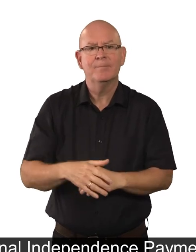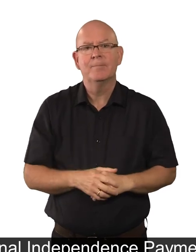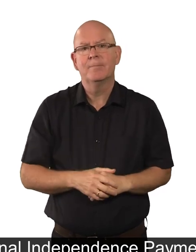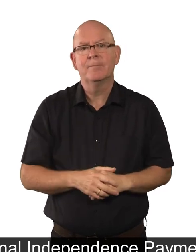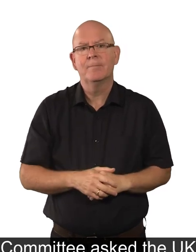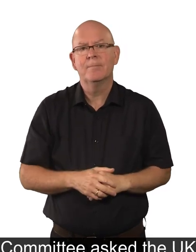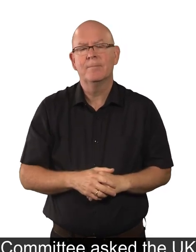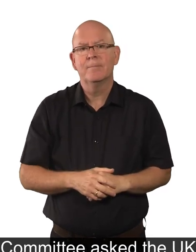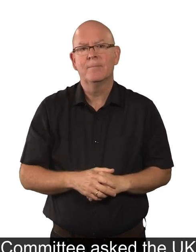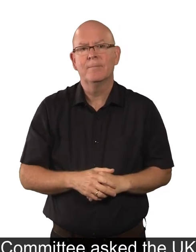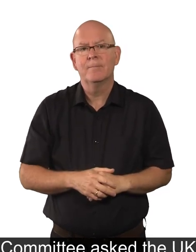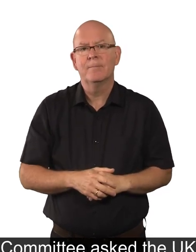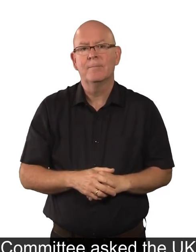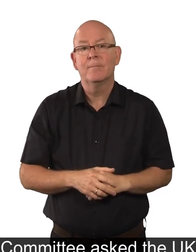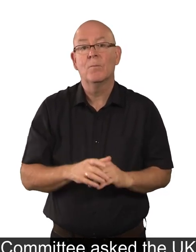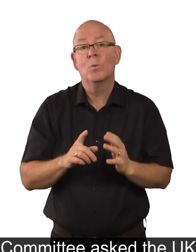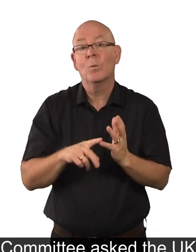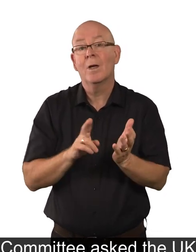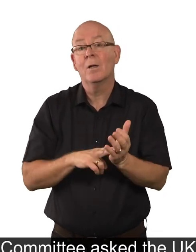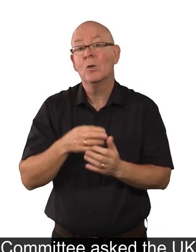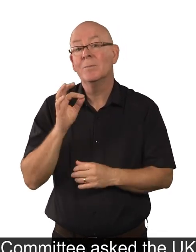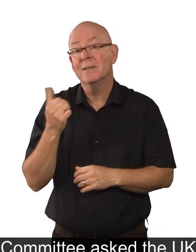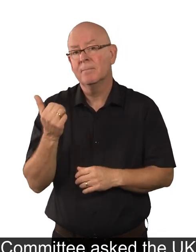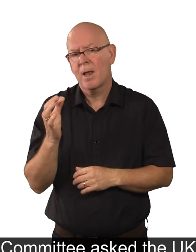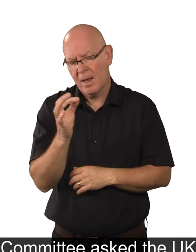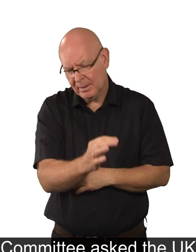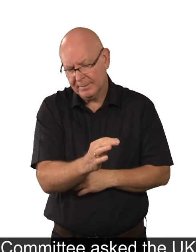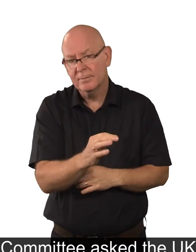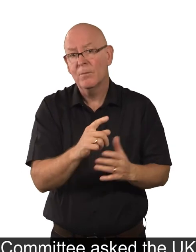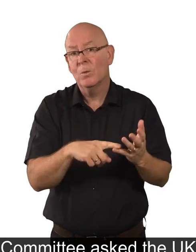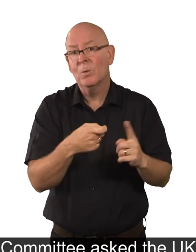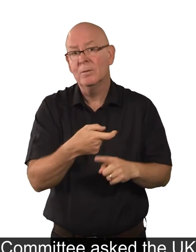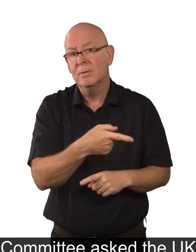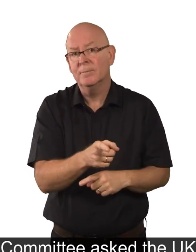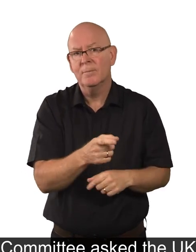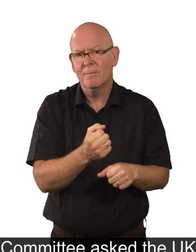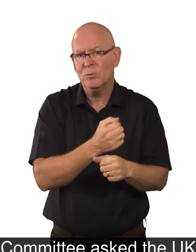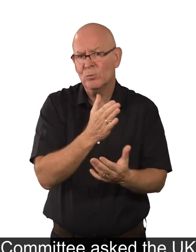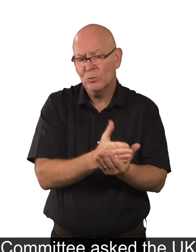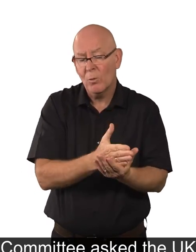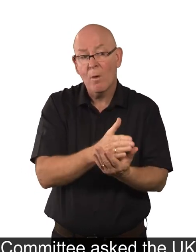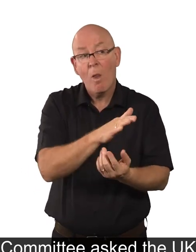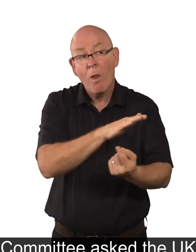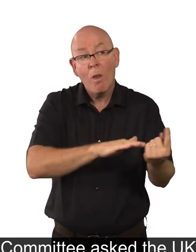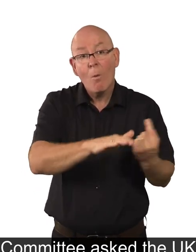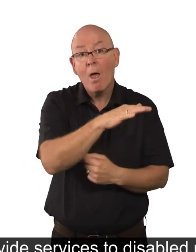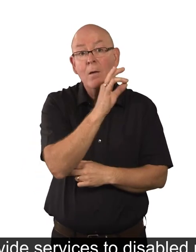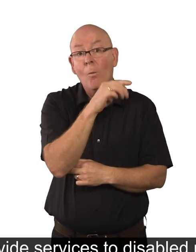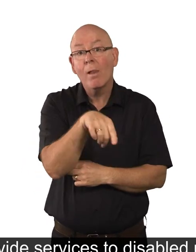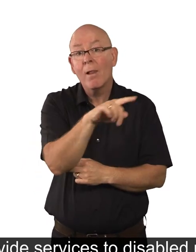The UN Committee asked the UK to make sure local councils have enough money to provide services